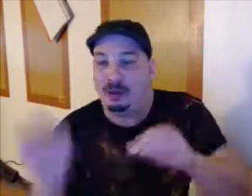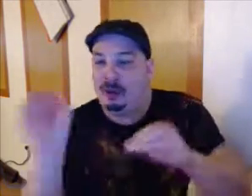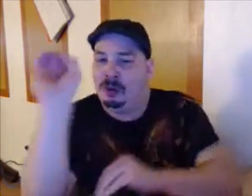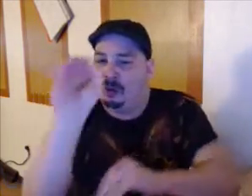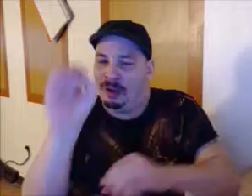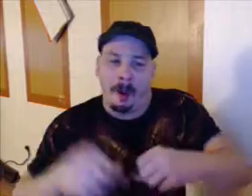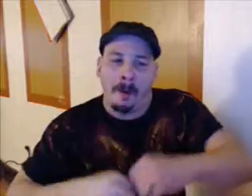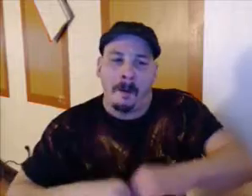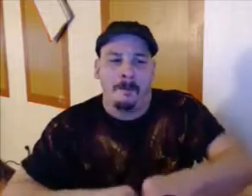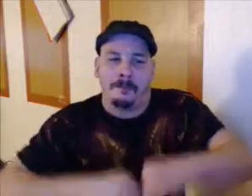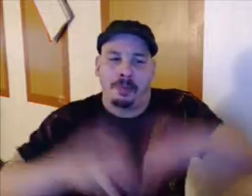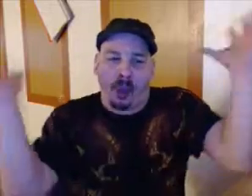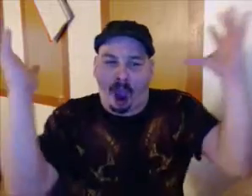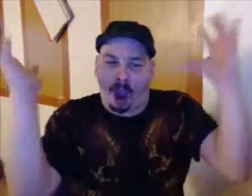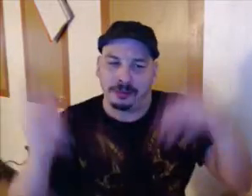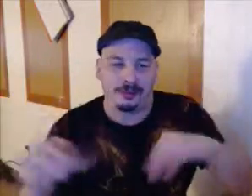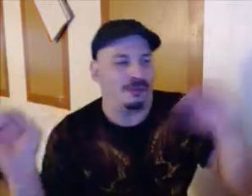It's as as it's very possible.